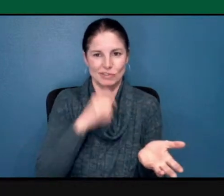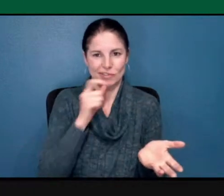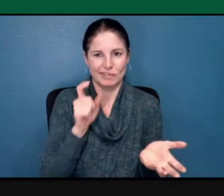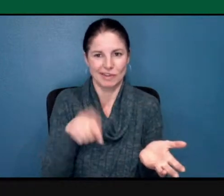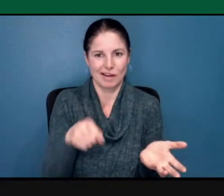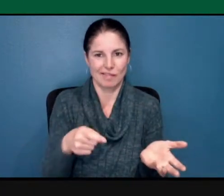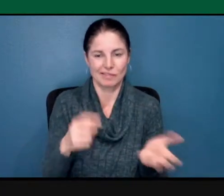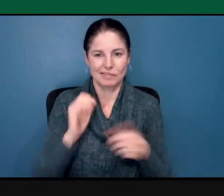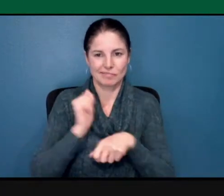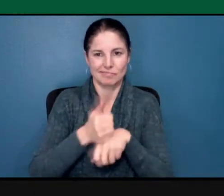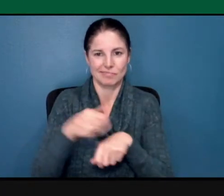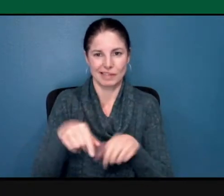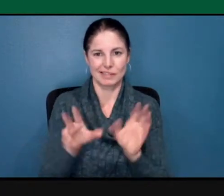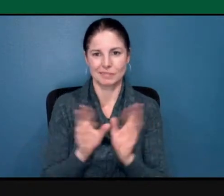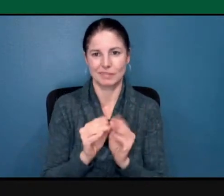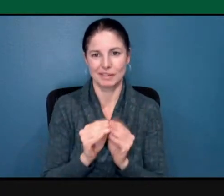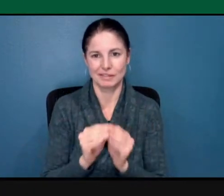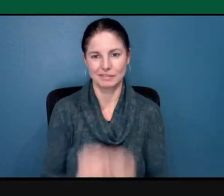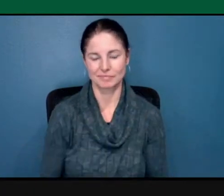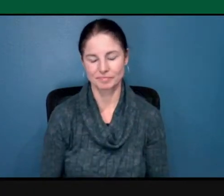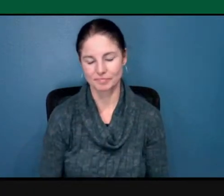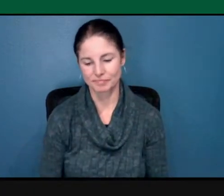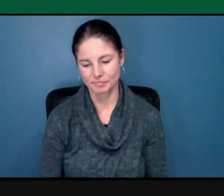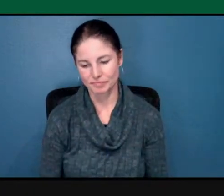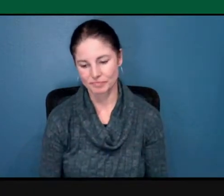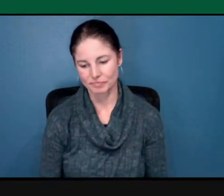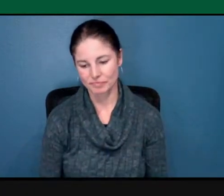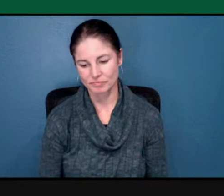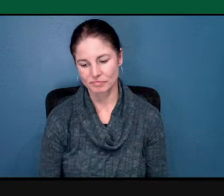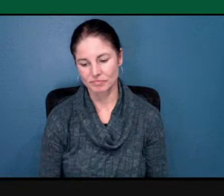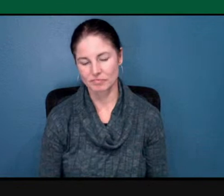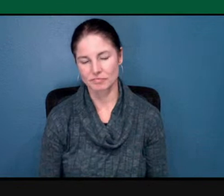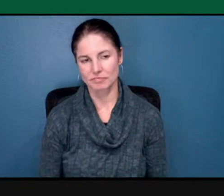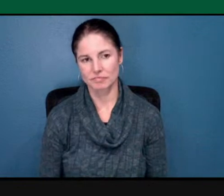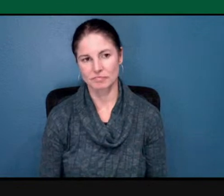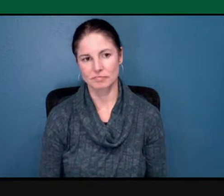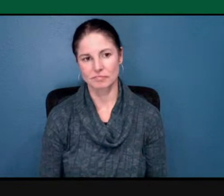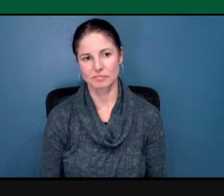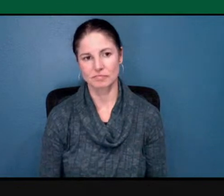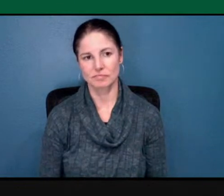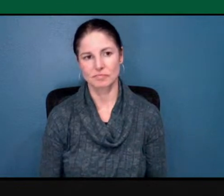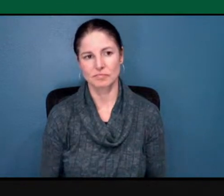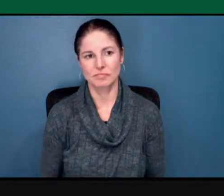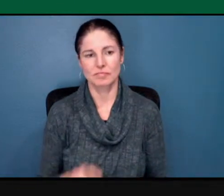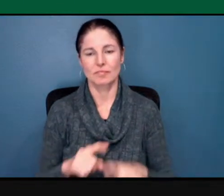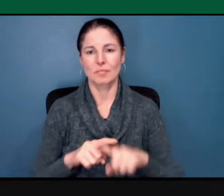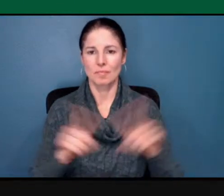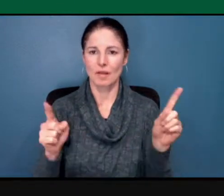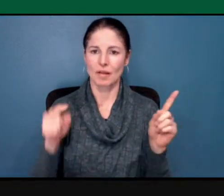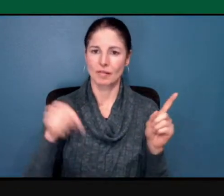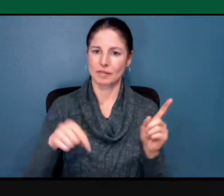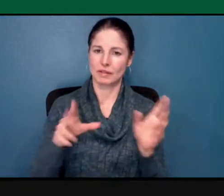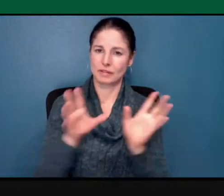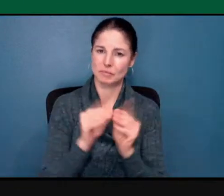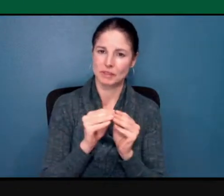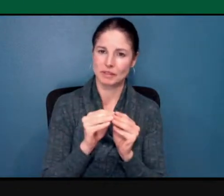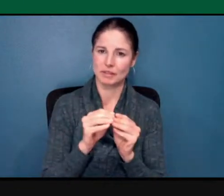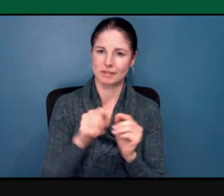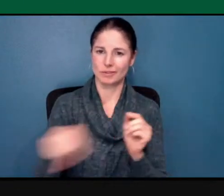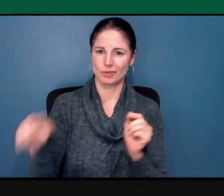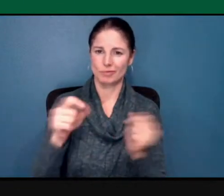But I hope that you being here today will make this university a stronger place